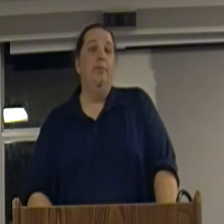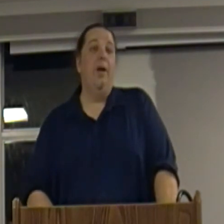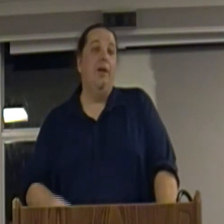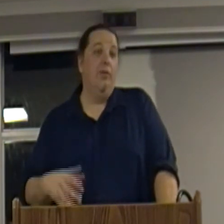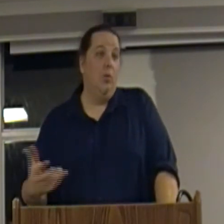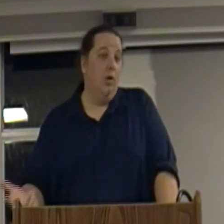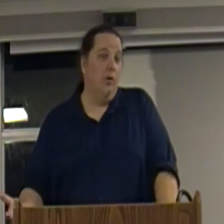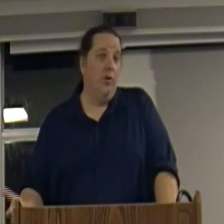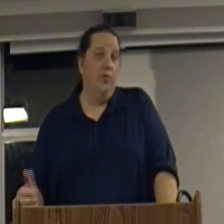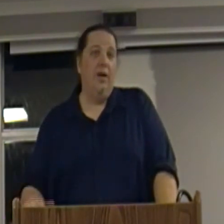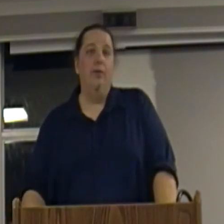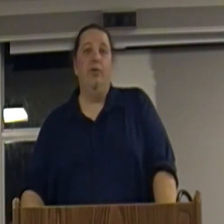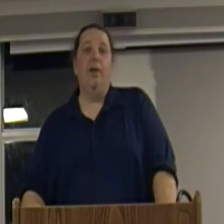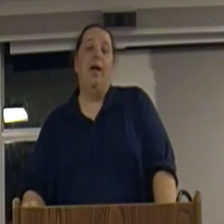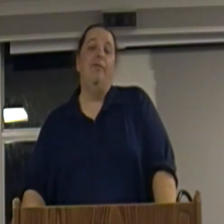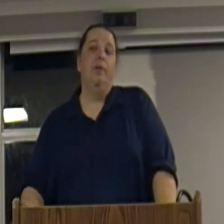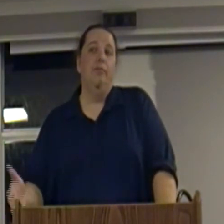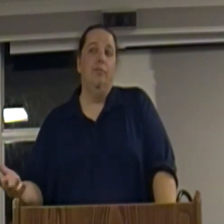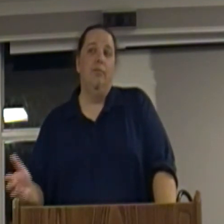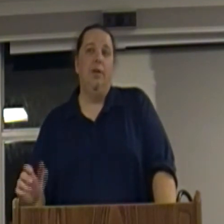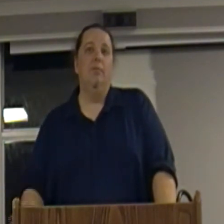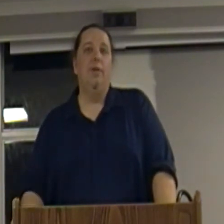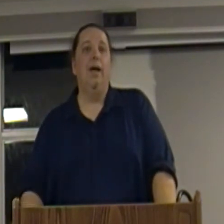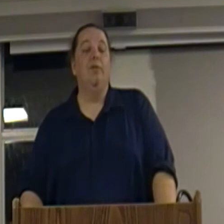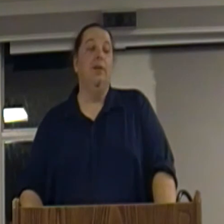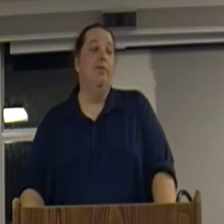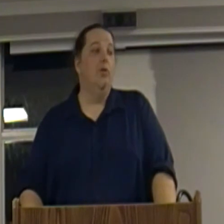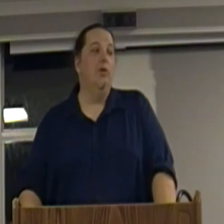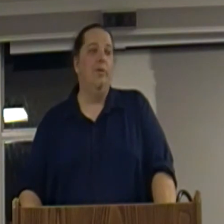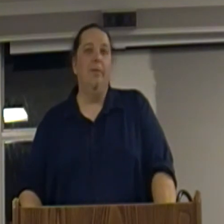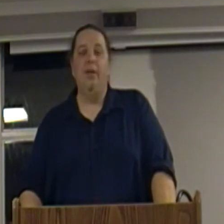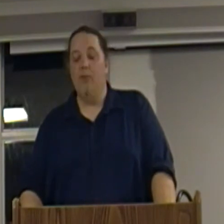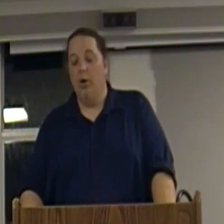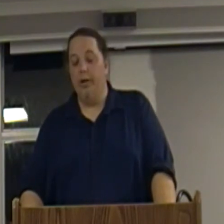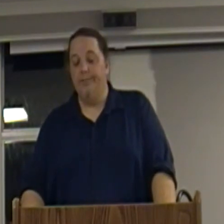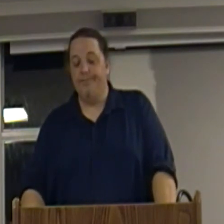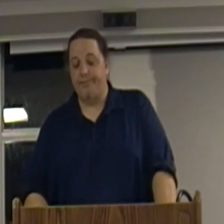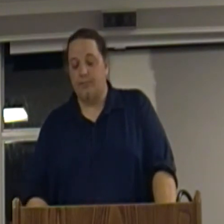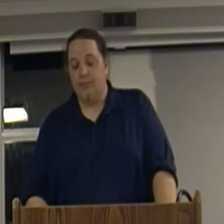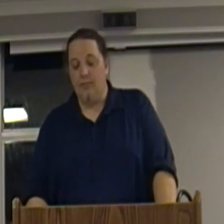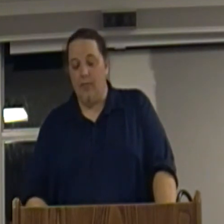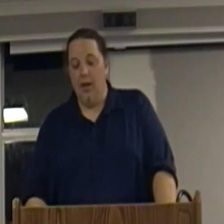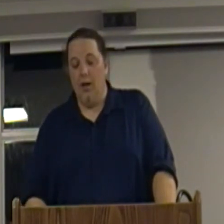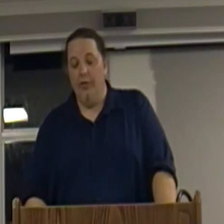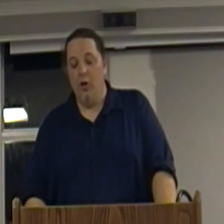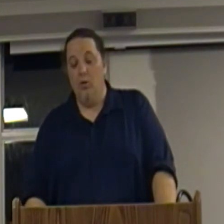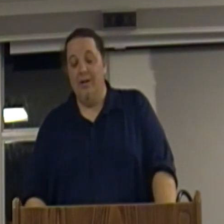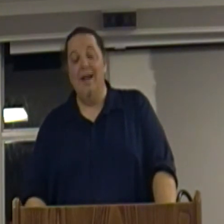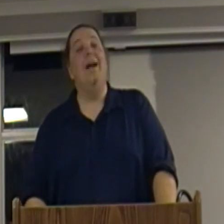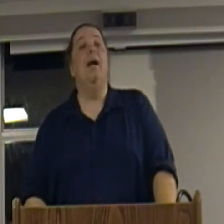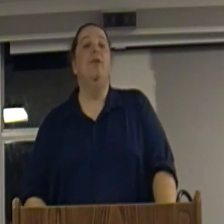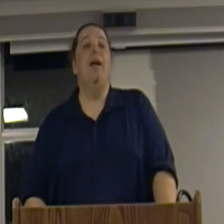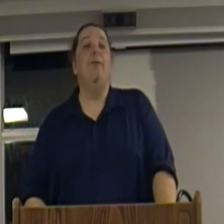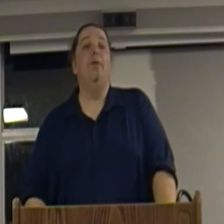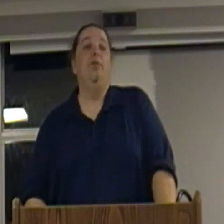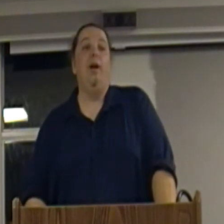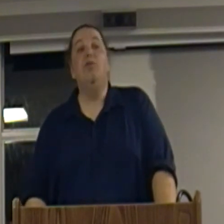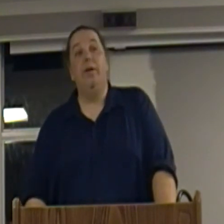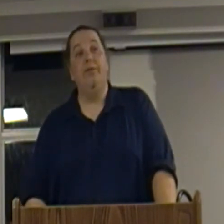paying for the workers themselves because they have to you know they have to live in order to be able to keep working although not every capitalist cares about